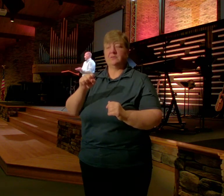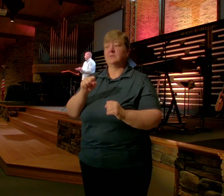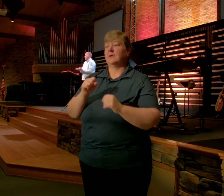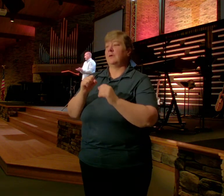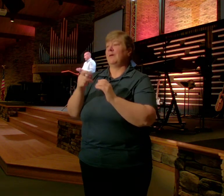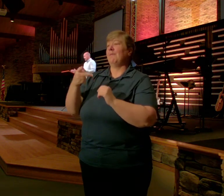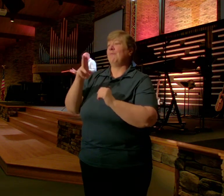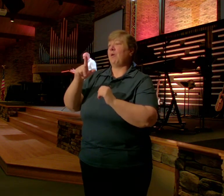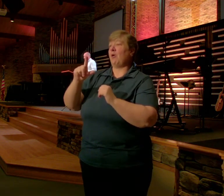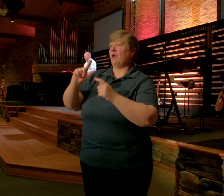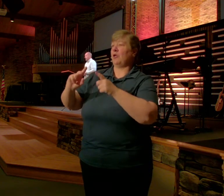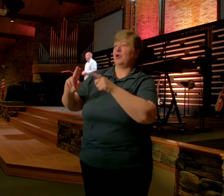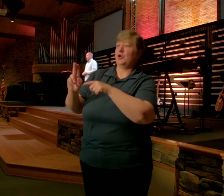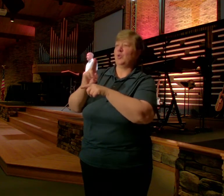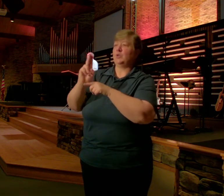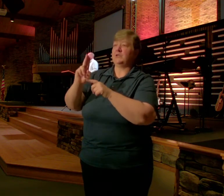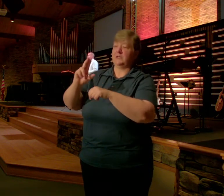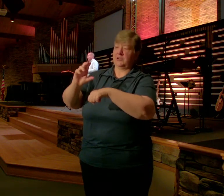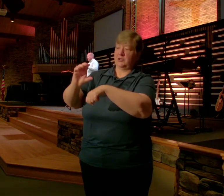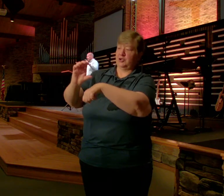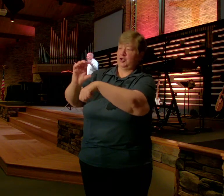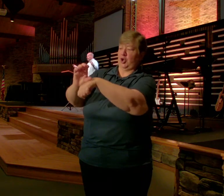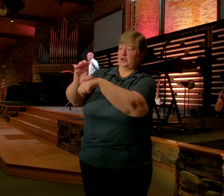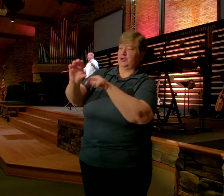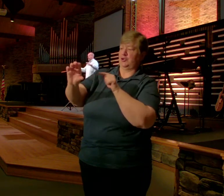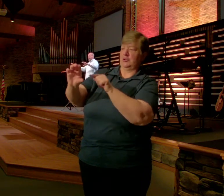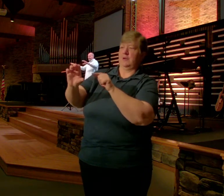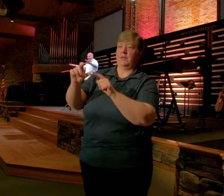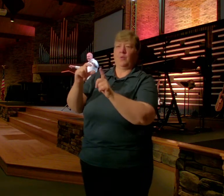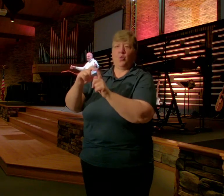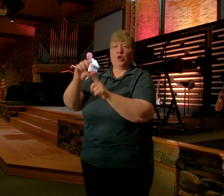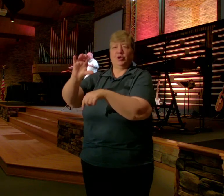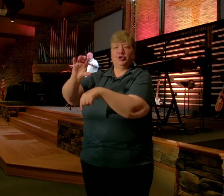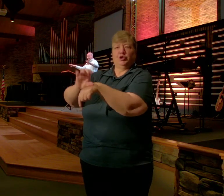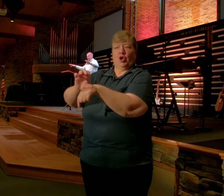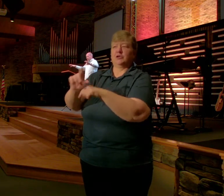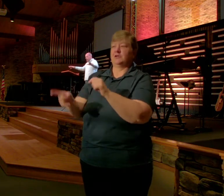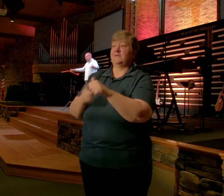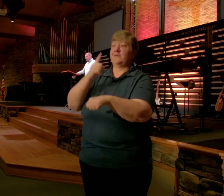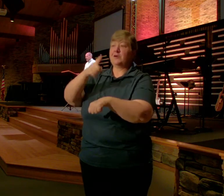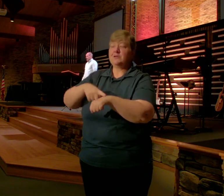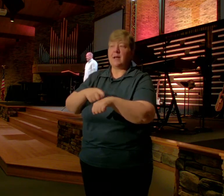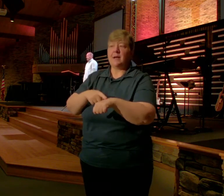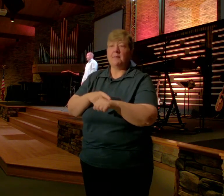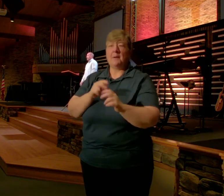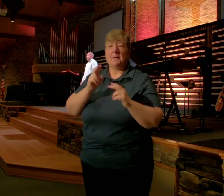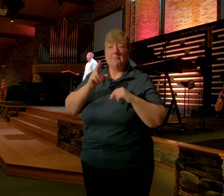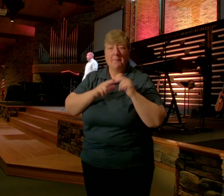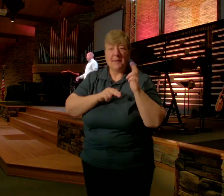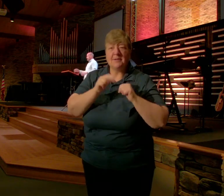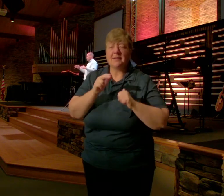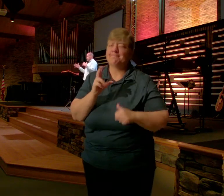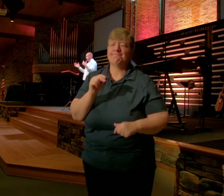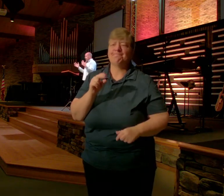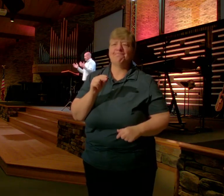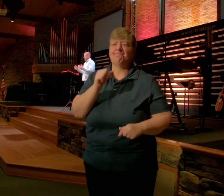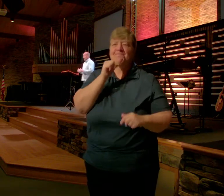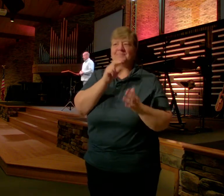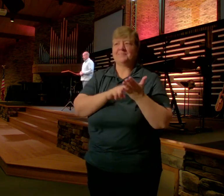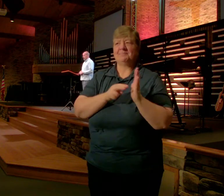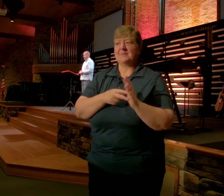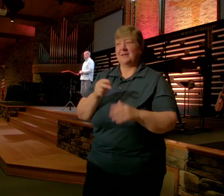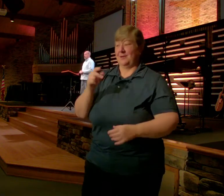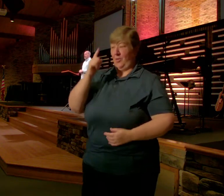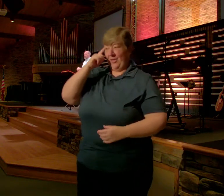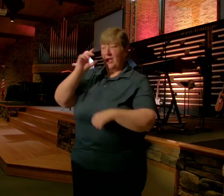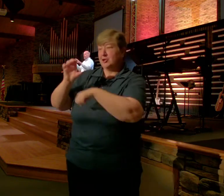The very first time And by church He doesn't mean A building Often times That's what people think When they